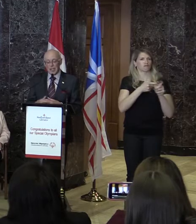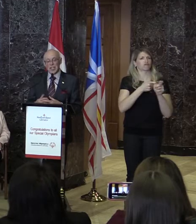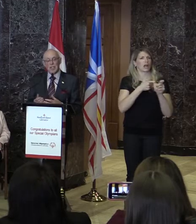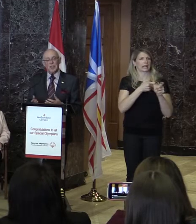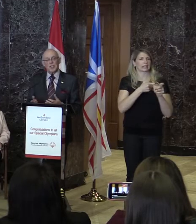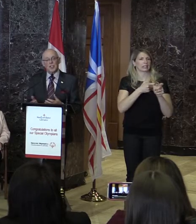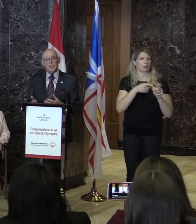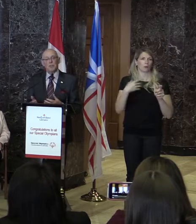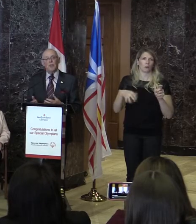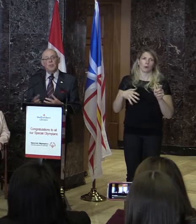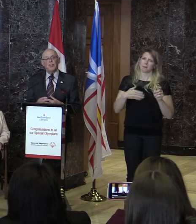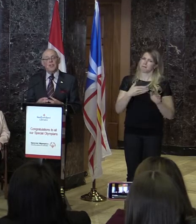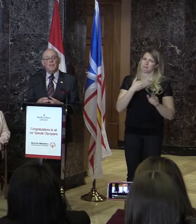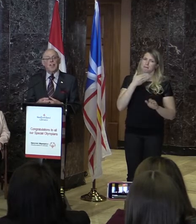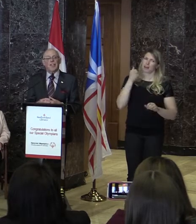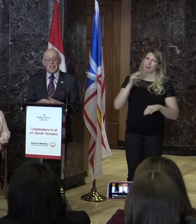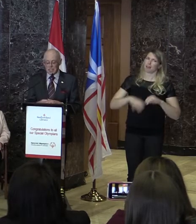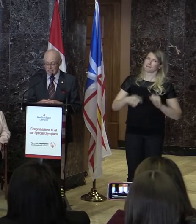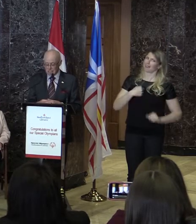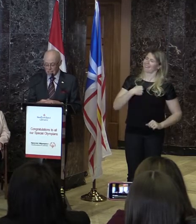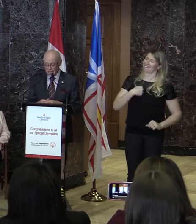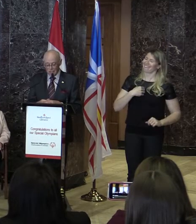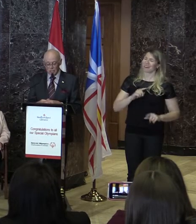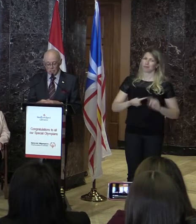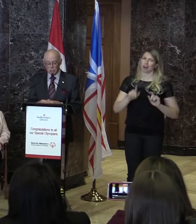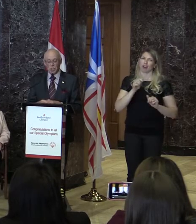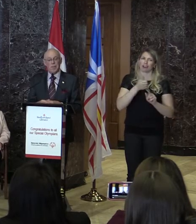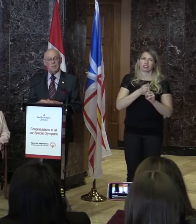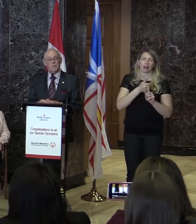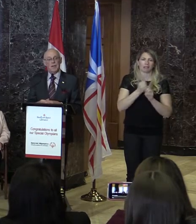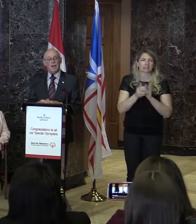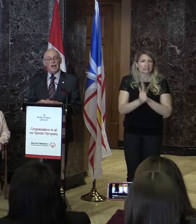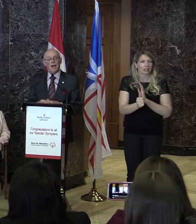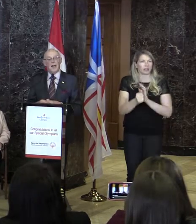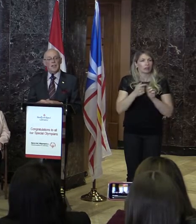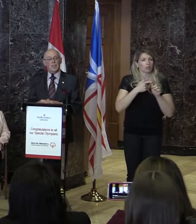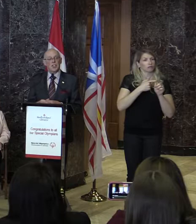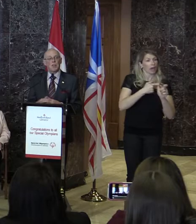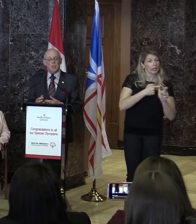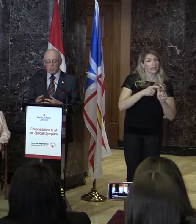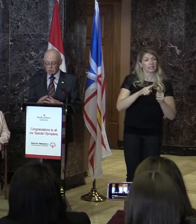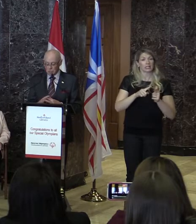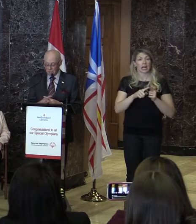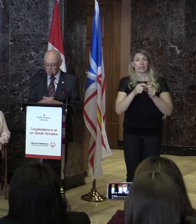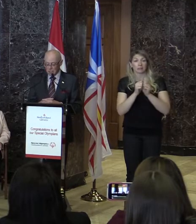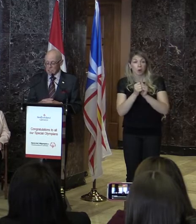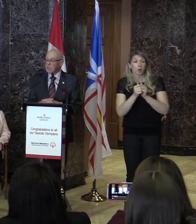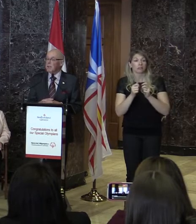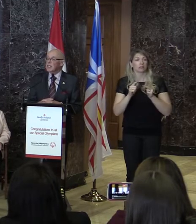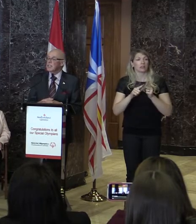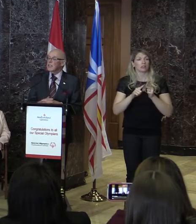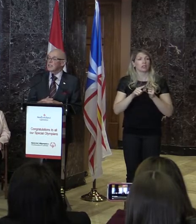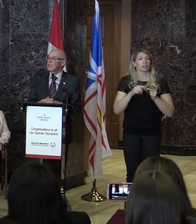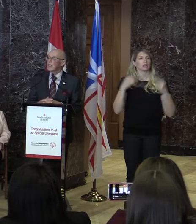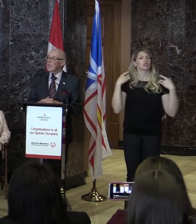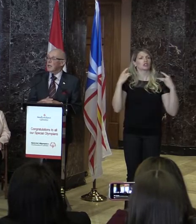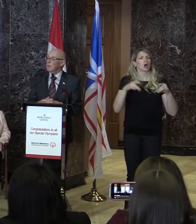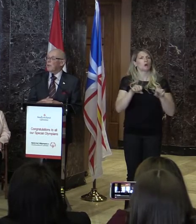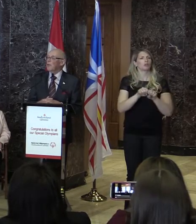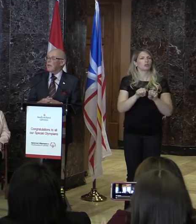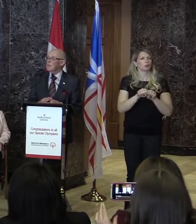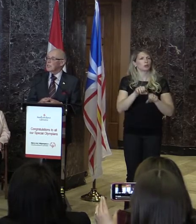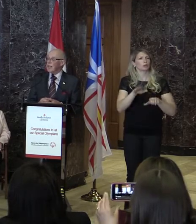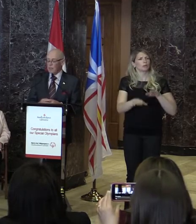who excels in the sports of athletics and snowshoeing. In the summer, she also participates in the other